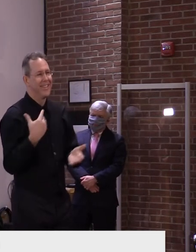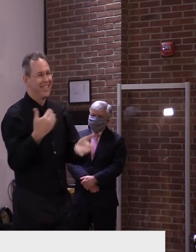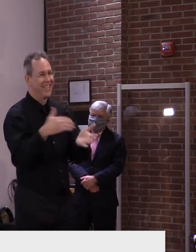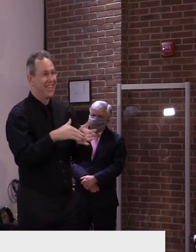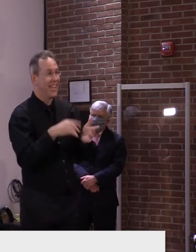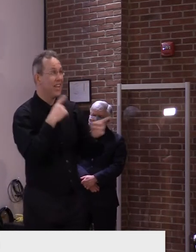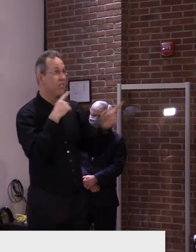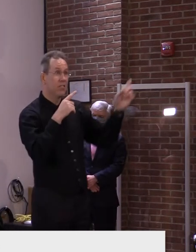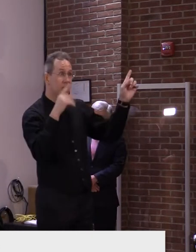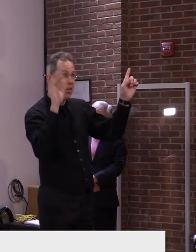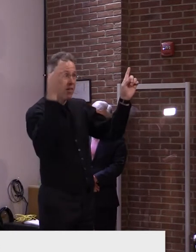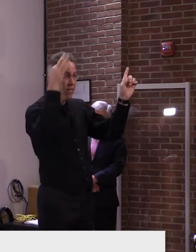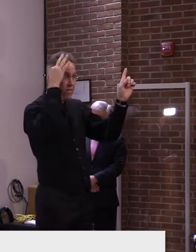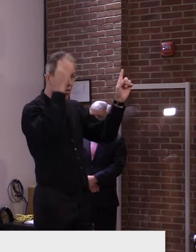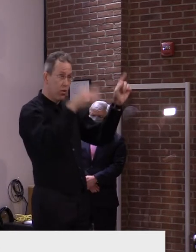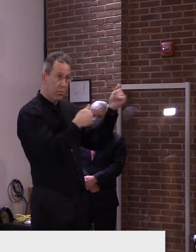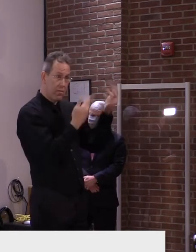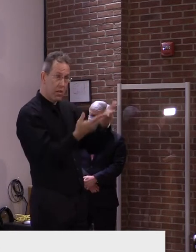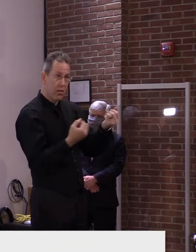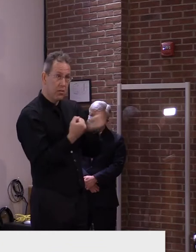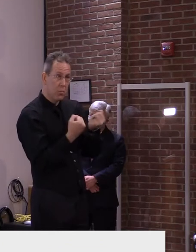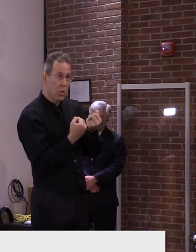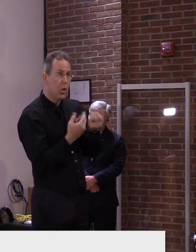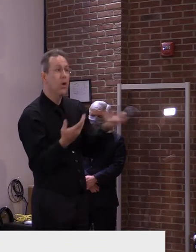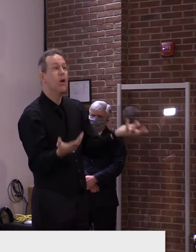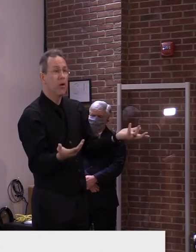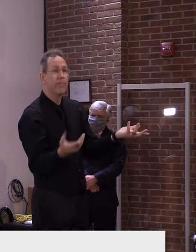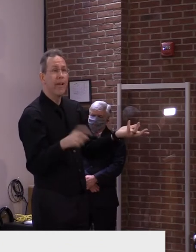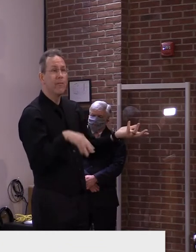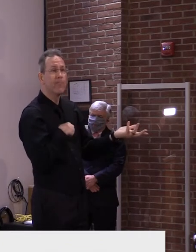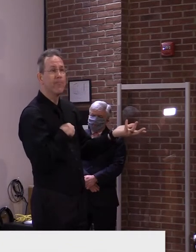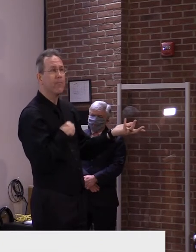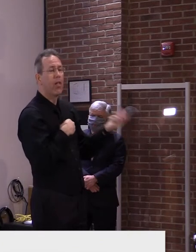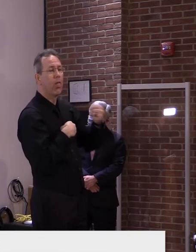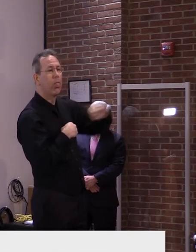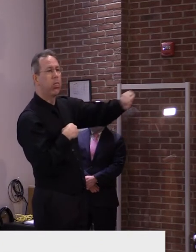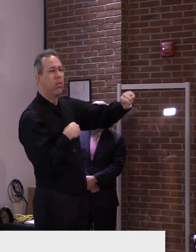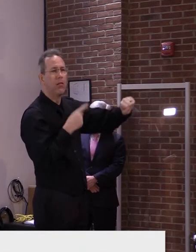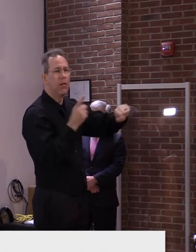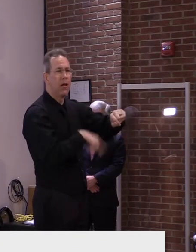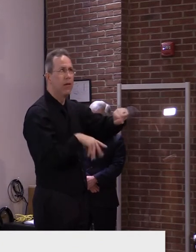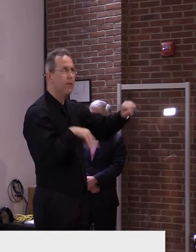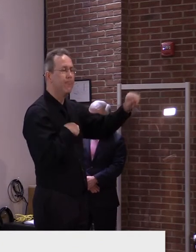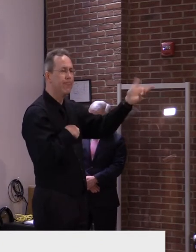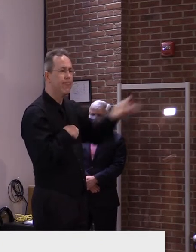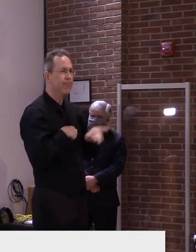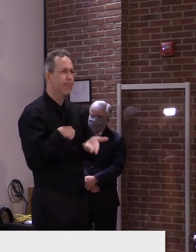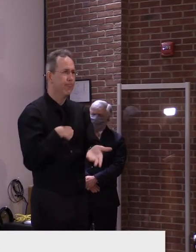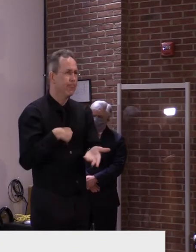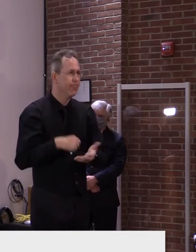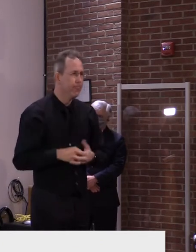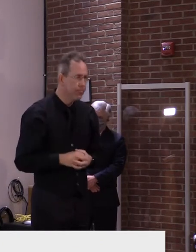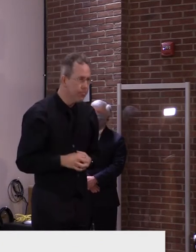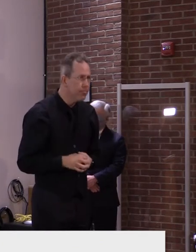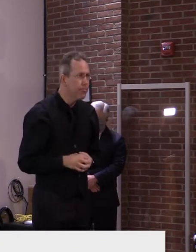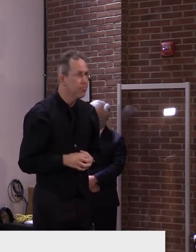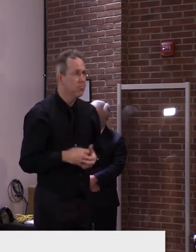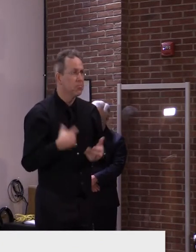funding, uh, then we would take advantage of that, uh, so that we didn't have to, uh, utilize state money.